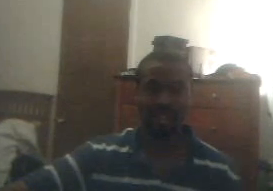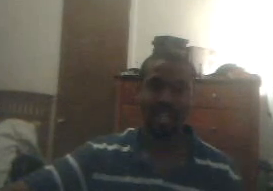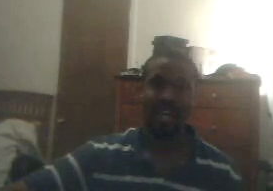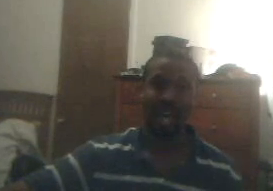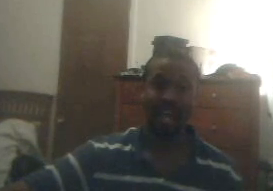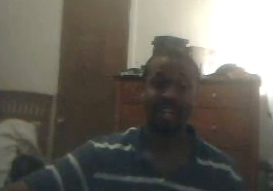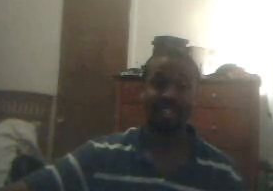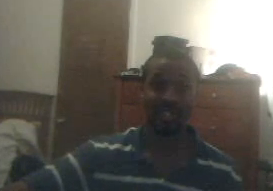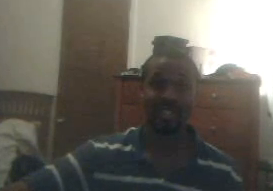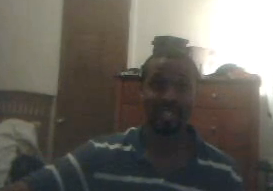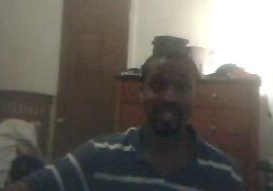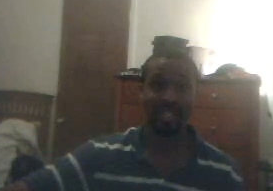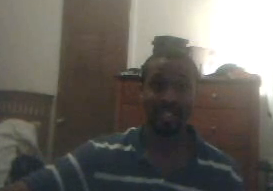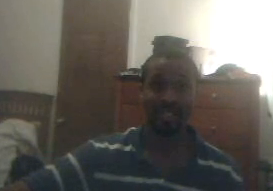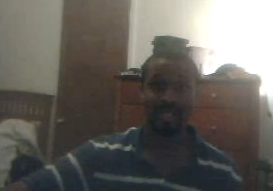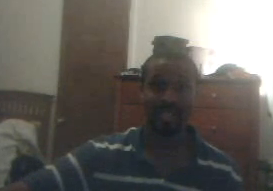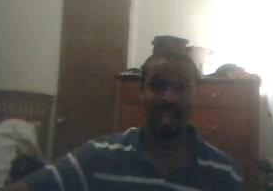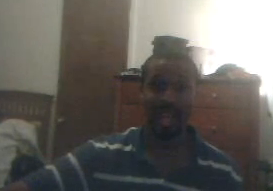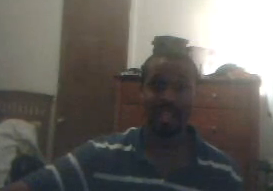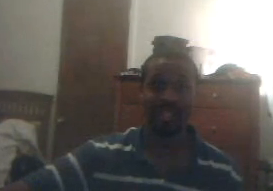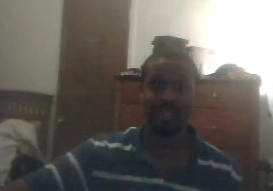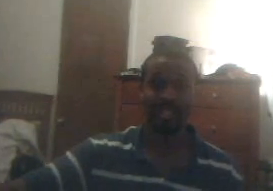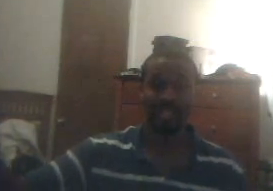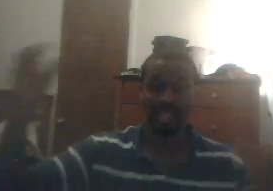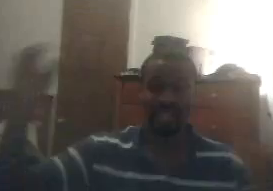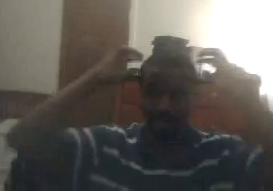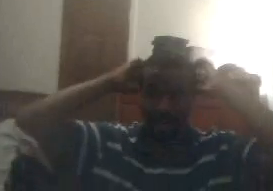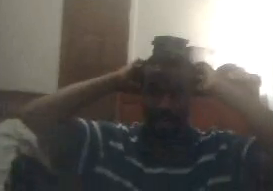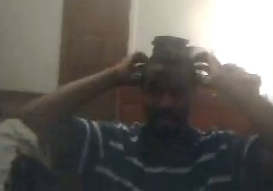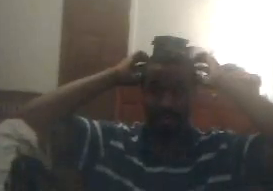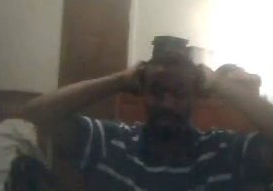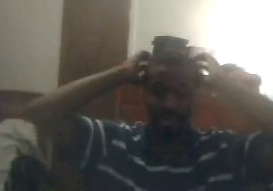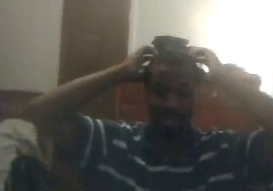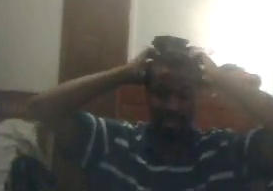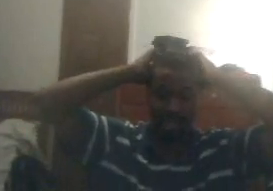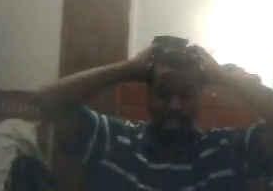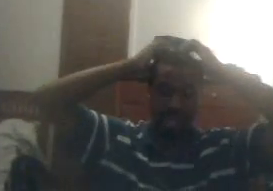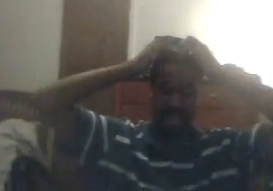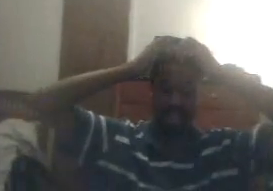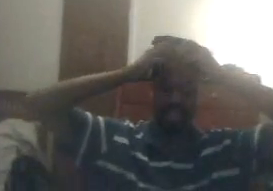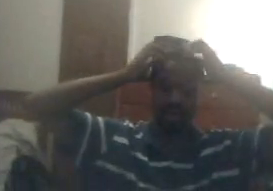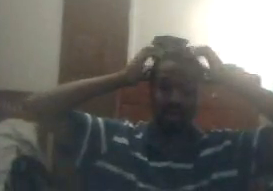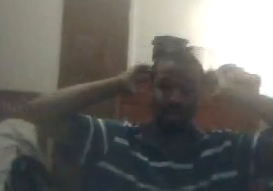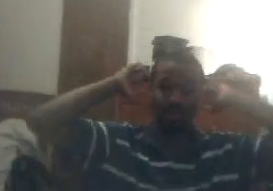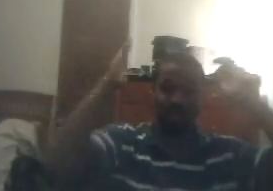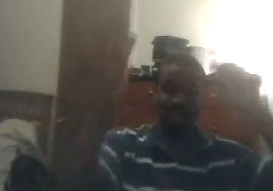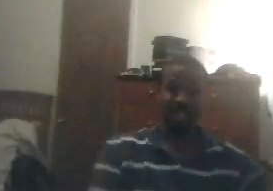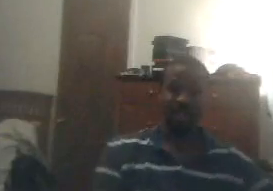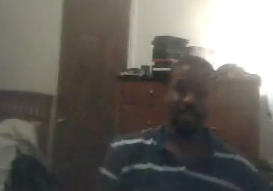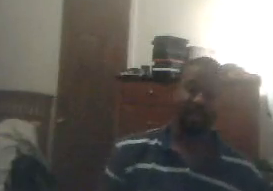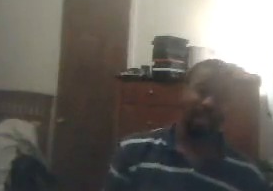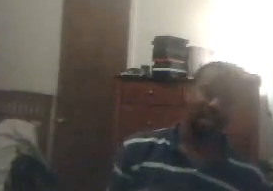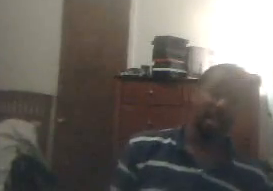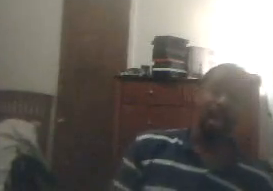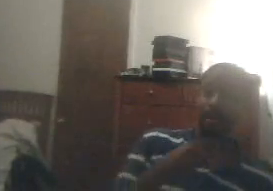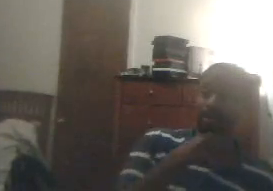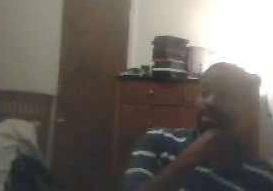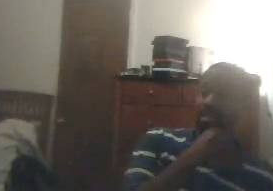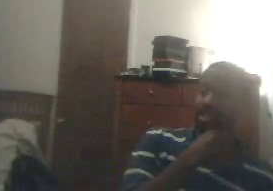I enjoy watching them have presidential